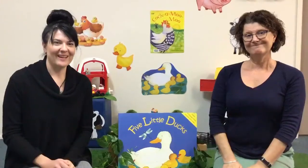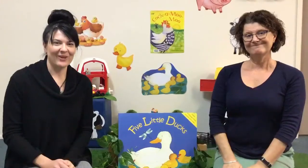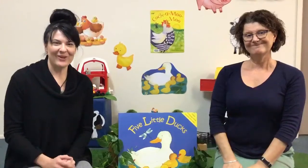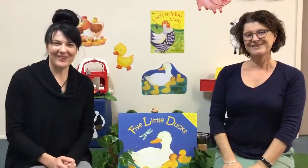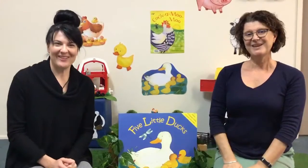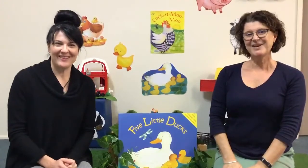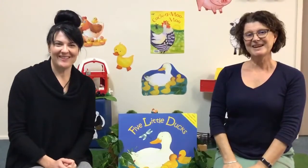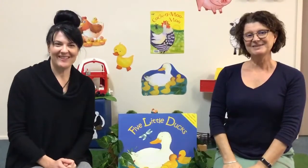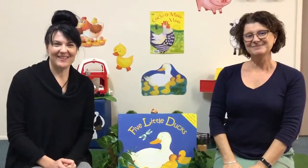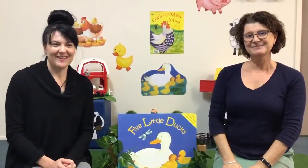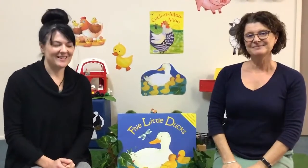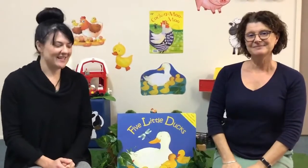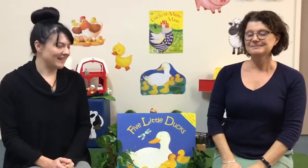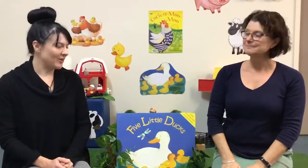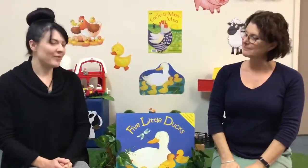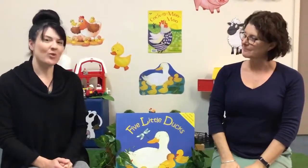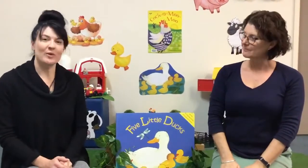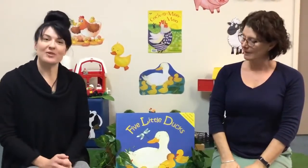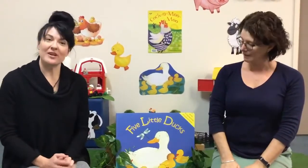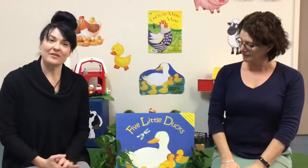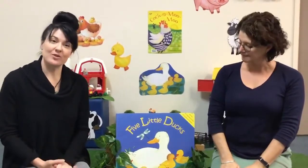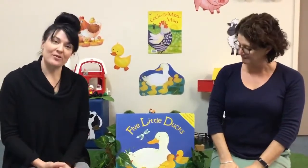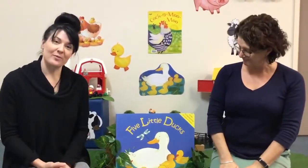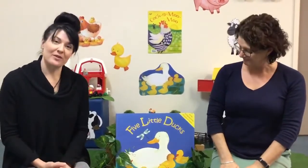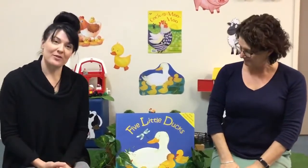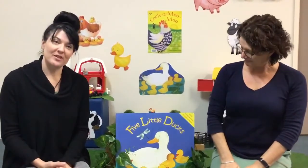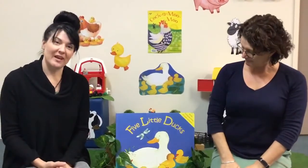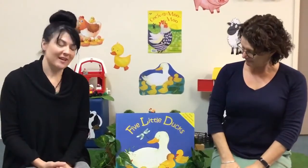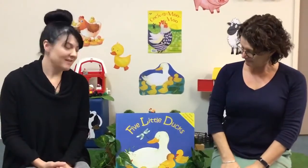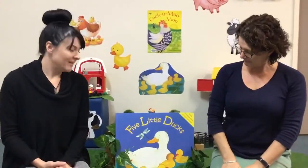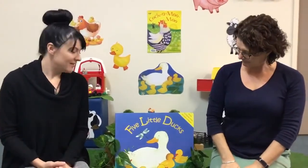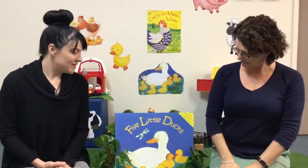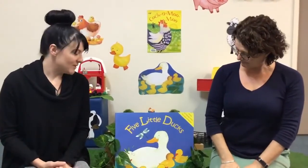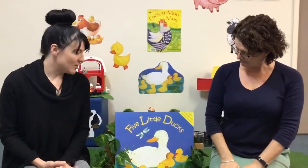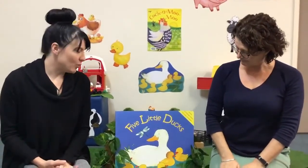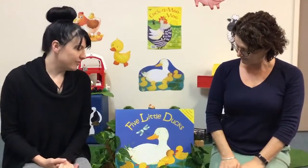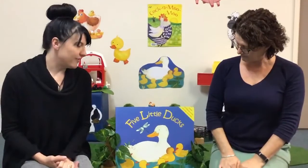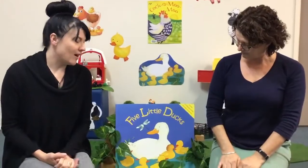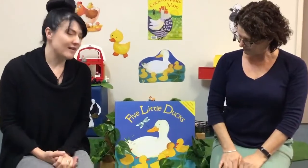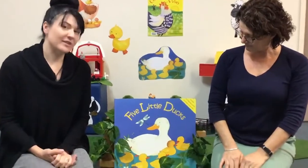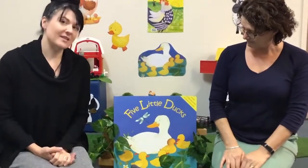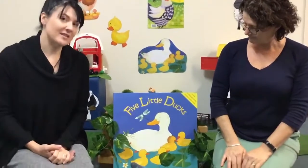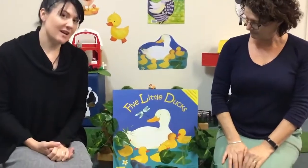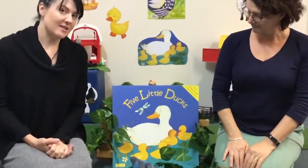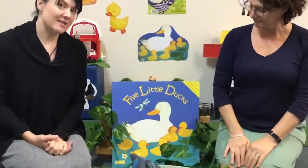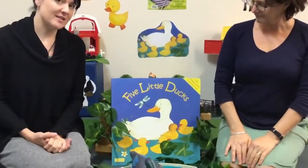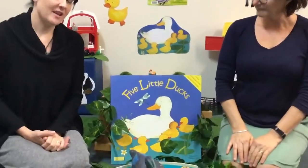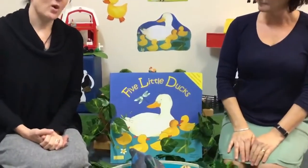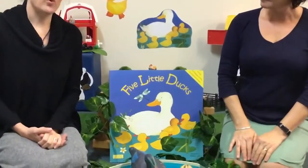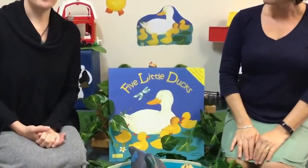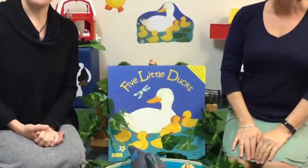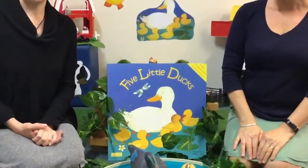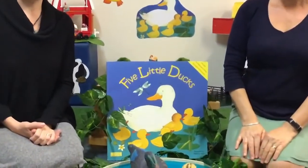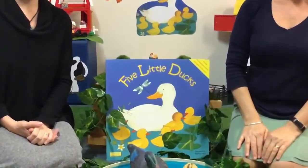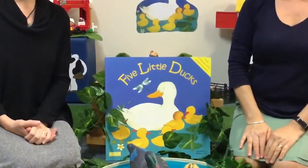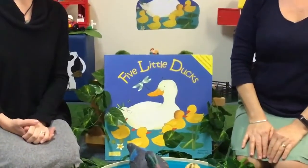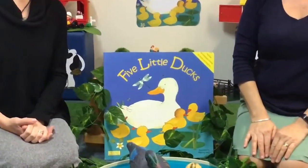Hello. Hi. Sally and I thought we would share a story with you today. This one's called Five Little Ducks. We're going to sing it for you.